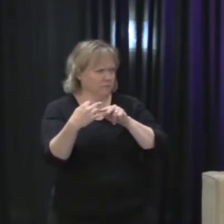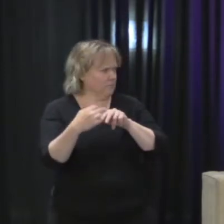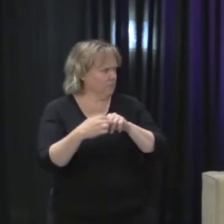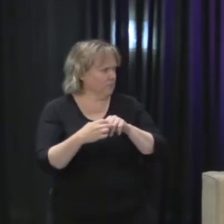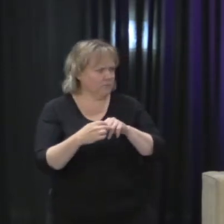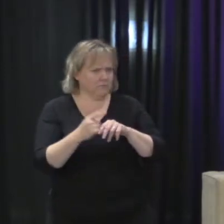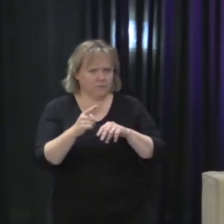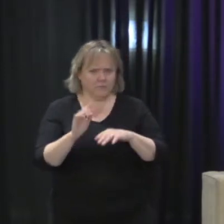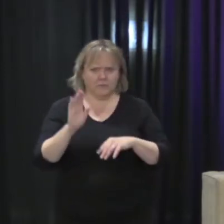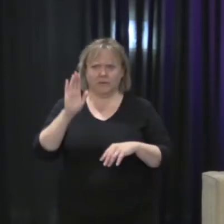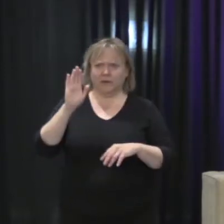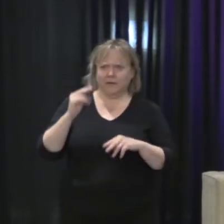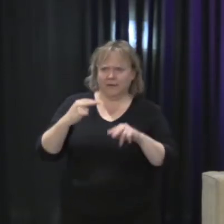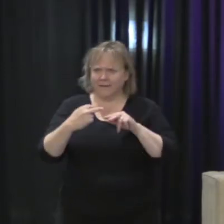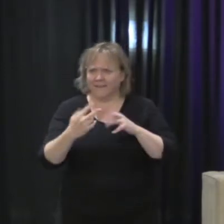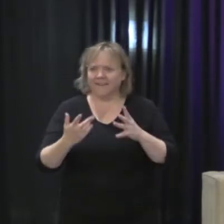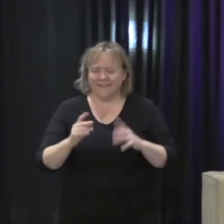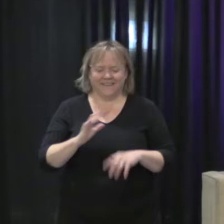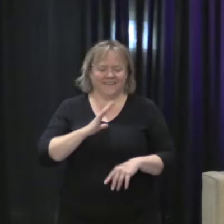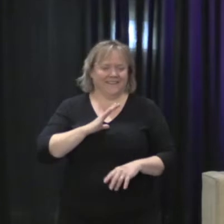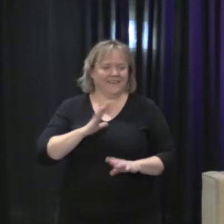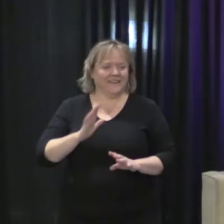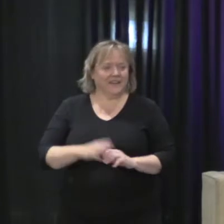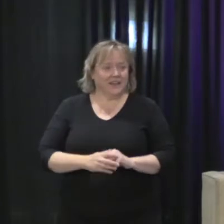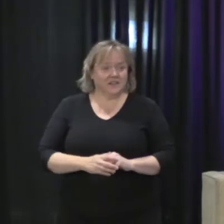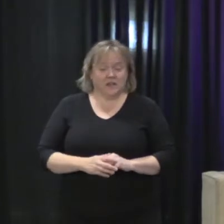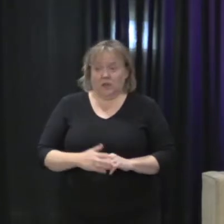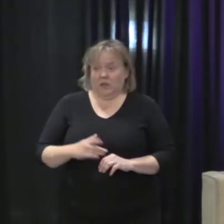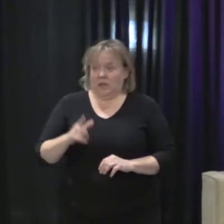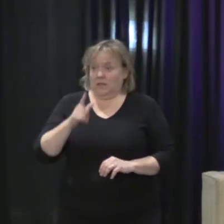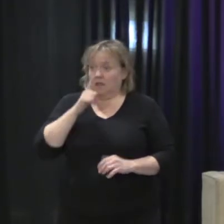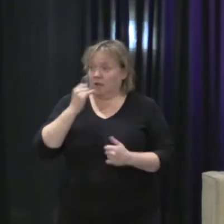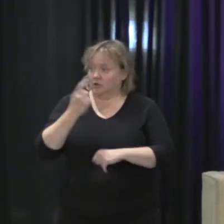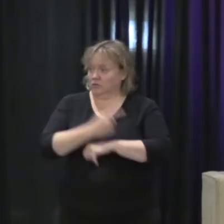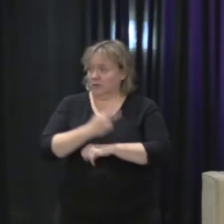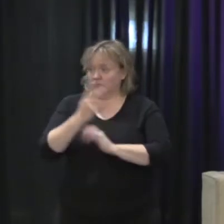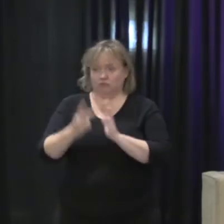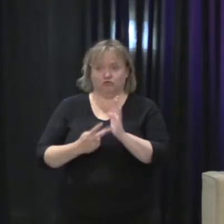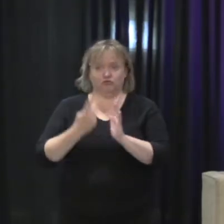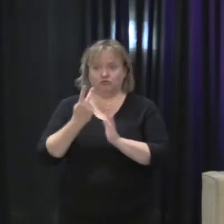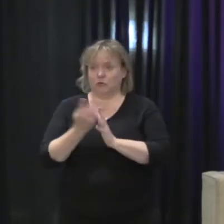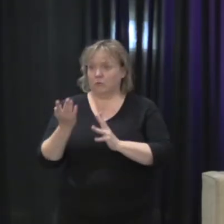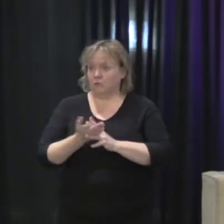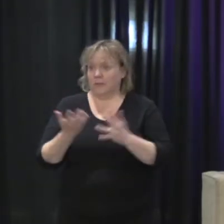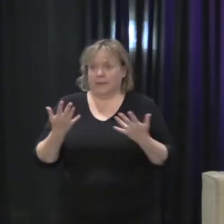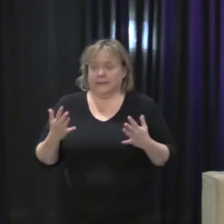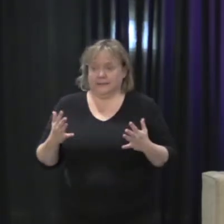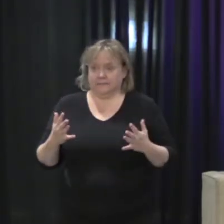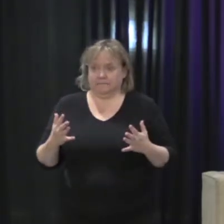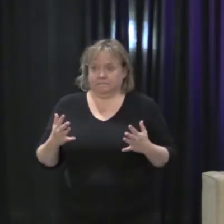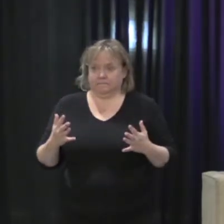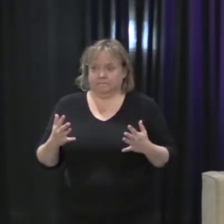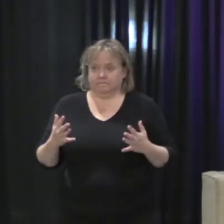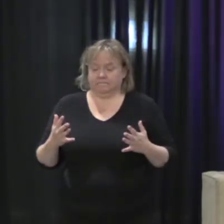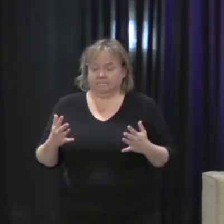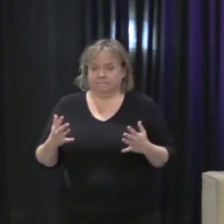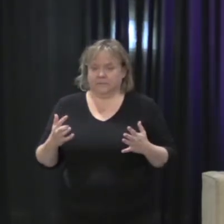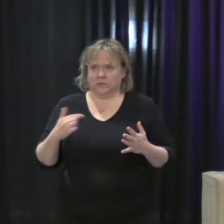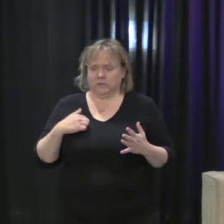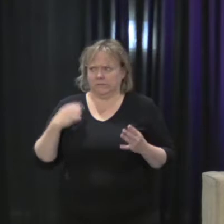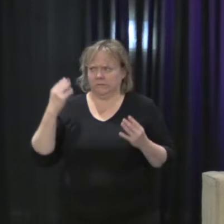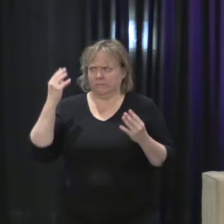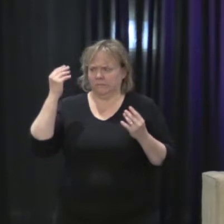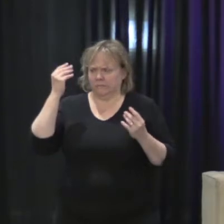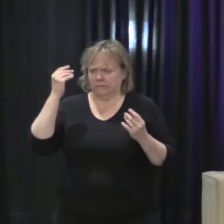Erased that. With only a two-hour lunch break, I found myself faced with the rather daunting task of